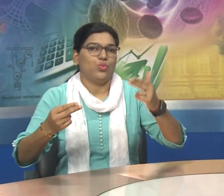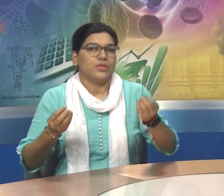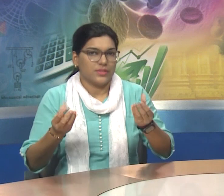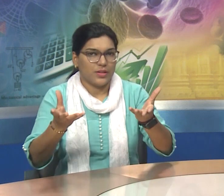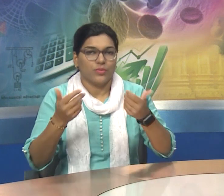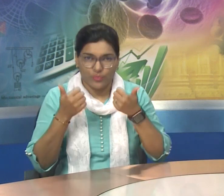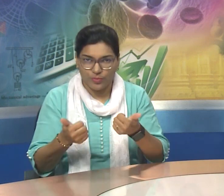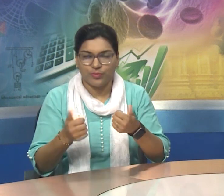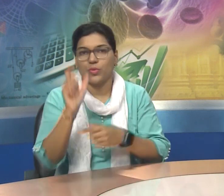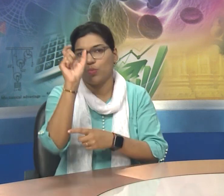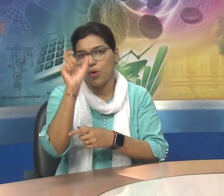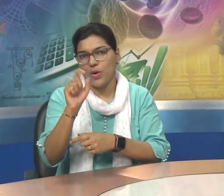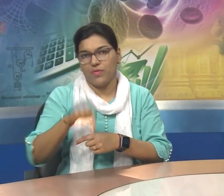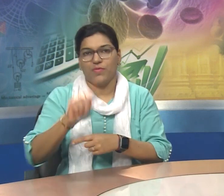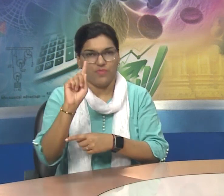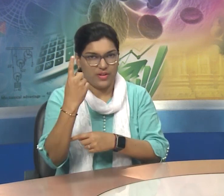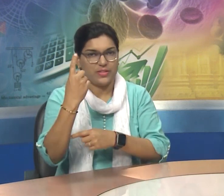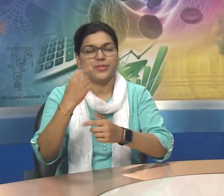After that, we will go to the main chapter.